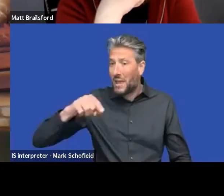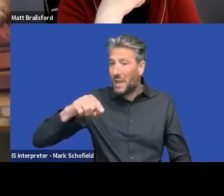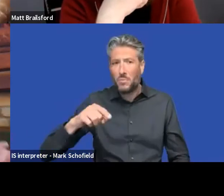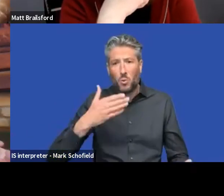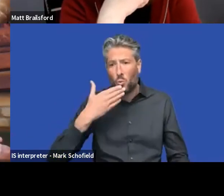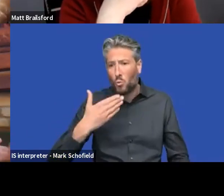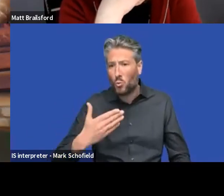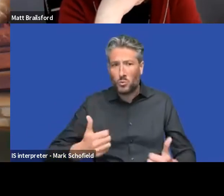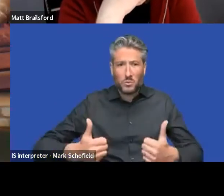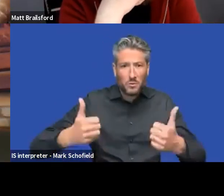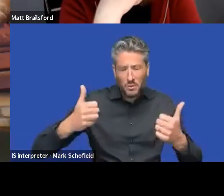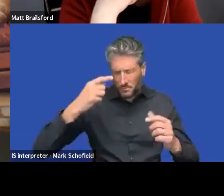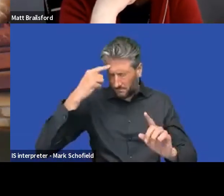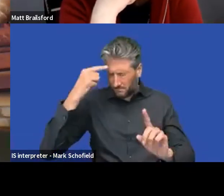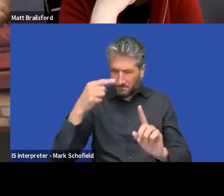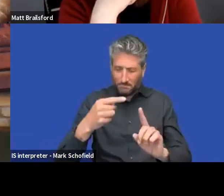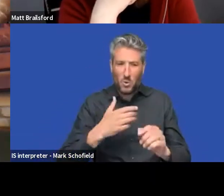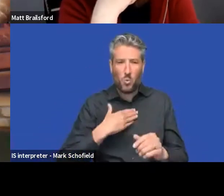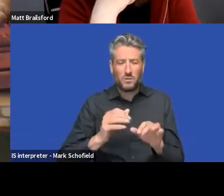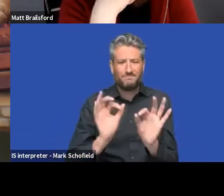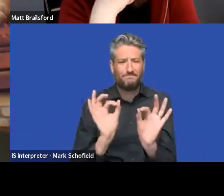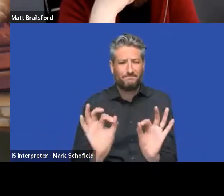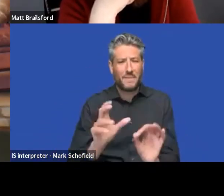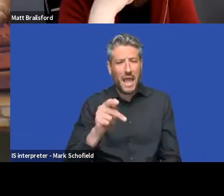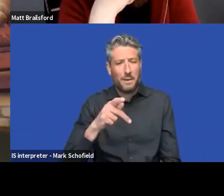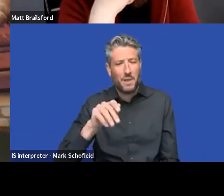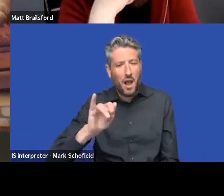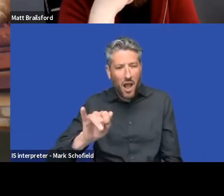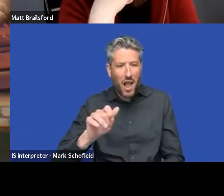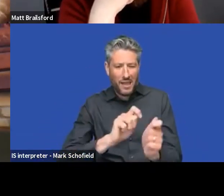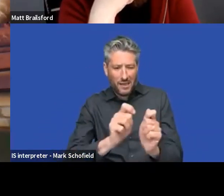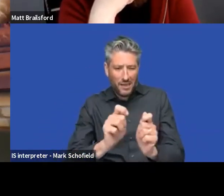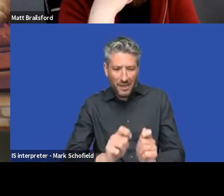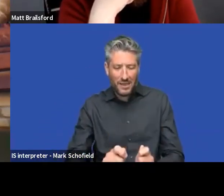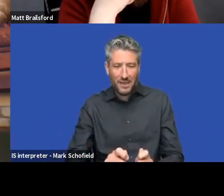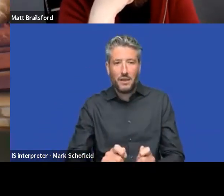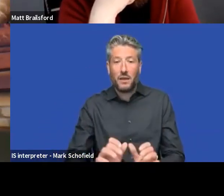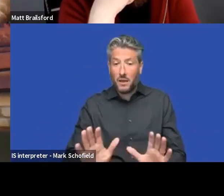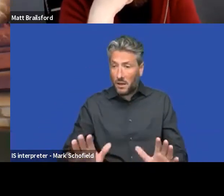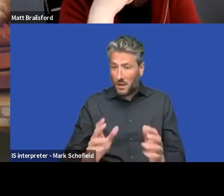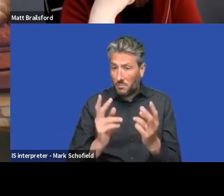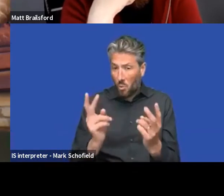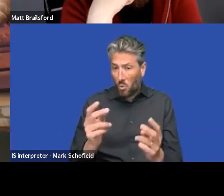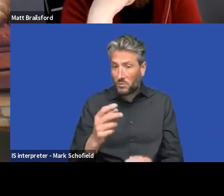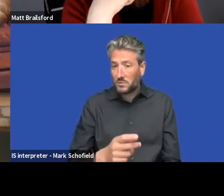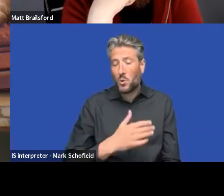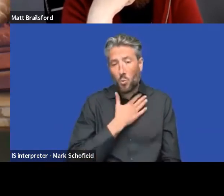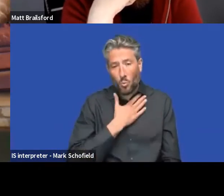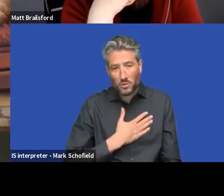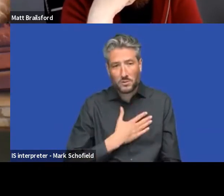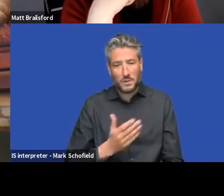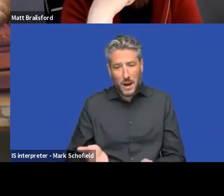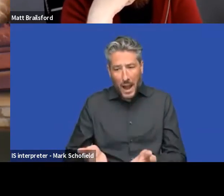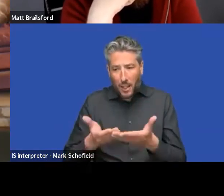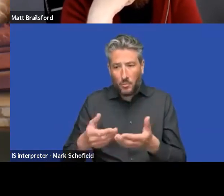it's like, I mean, yeah, we need to make sure that you're, you're still able to, to do beautiful stuff. It should even be easier.